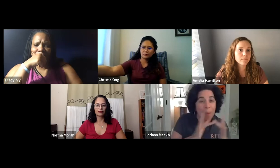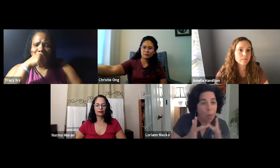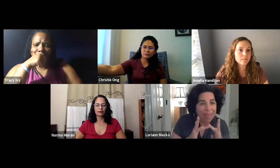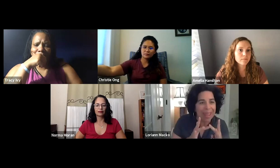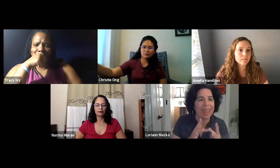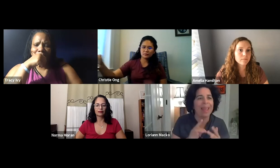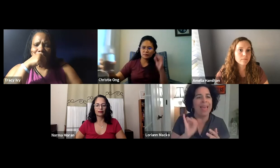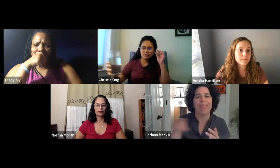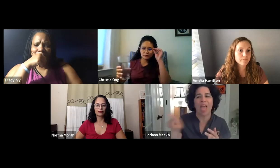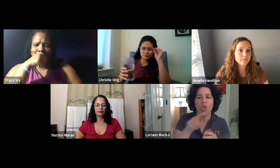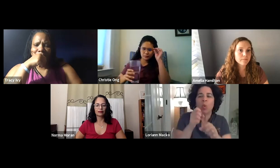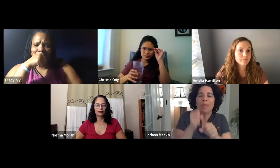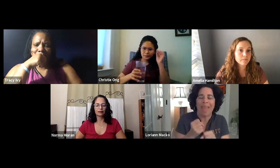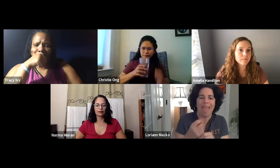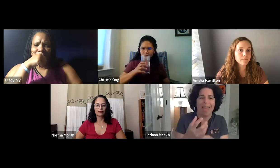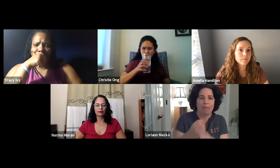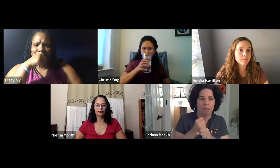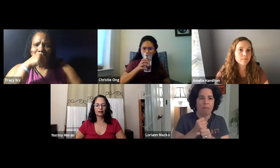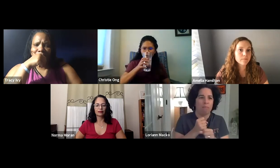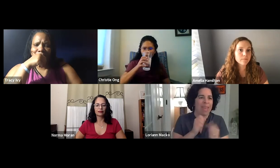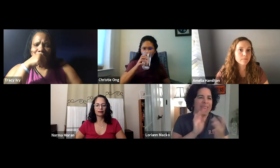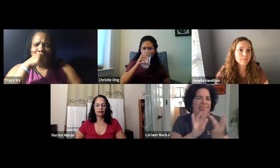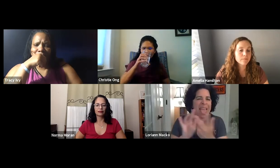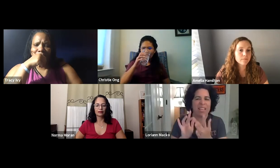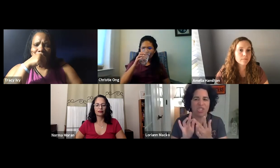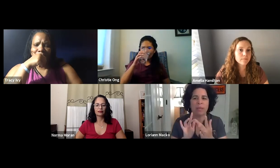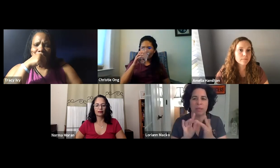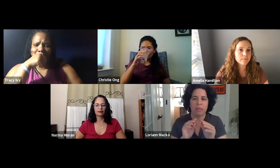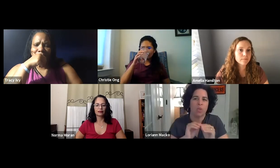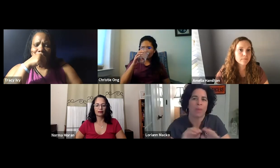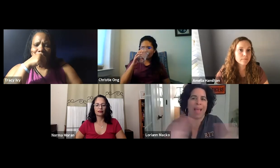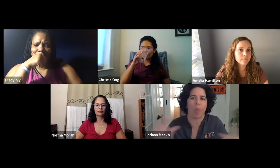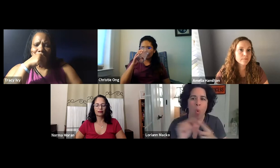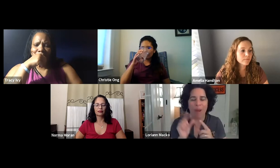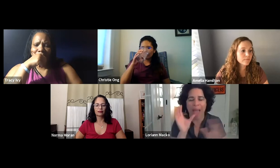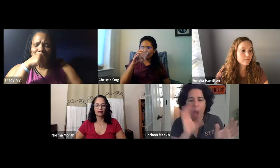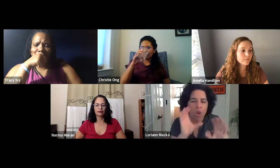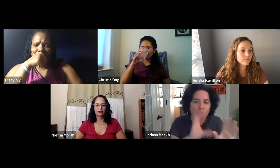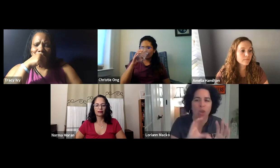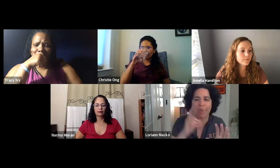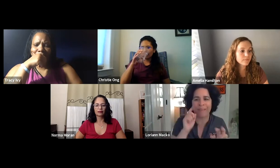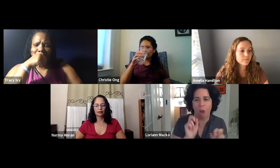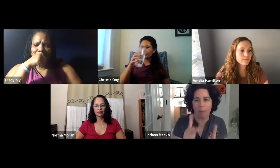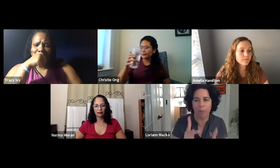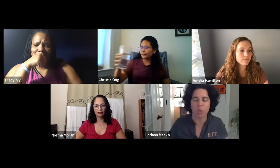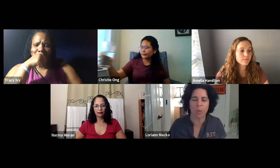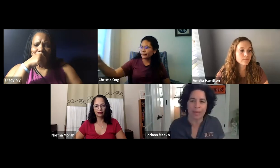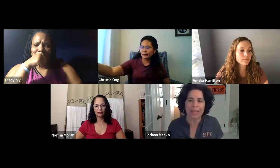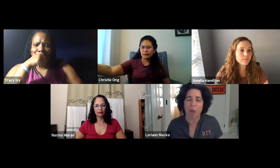want to make through networking or really just helping you get connections and spread